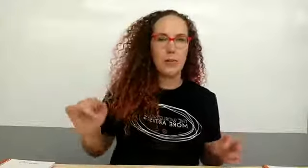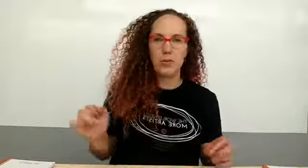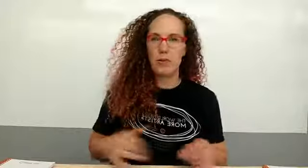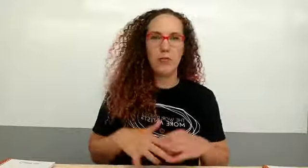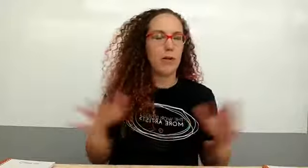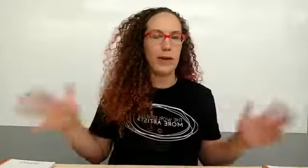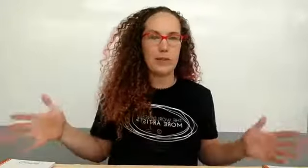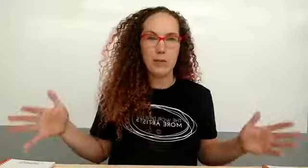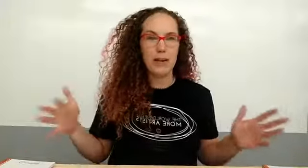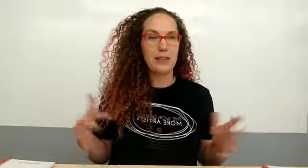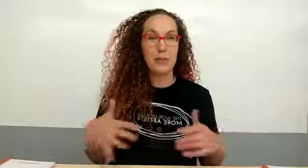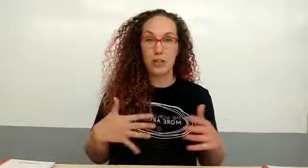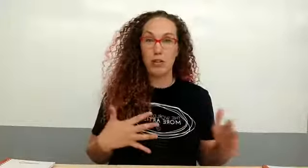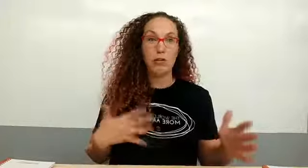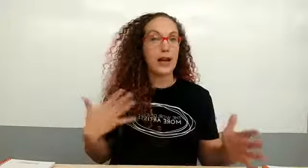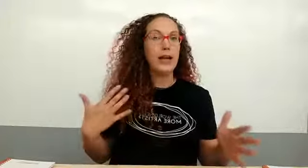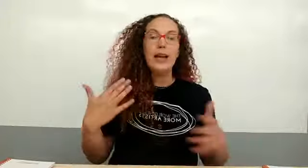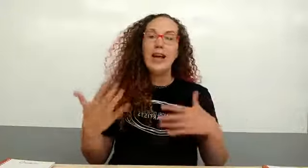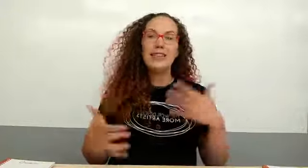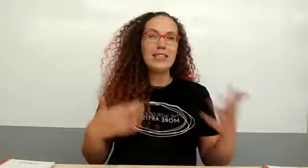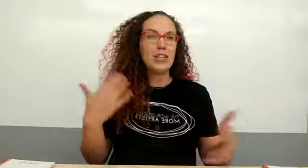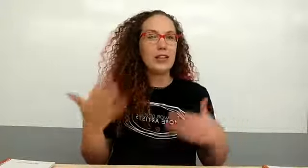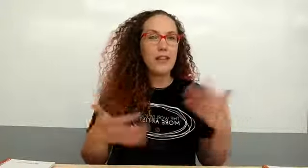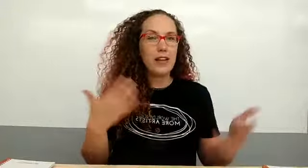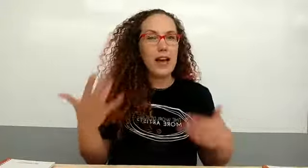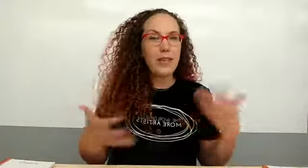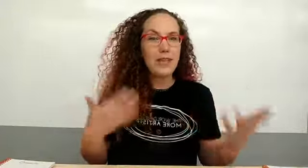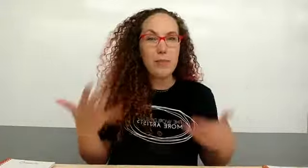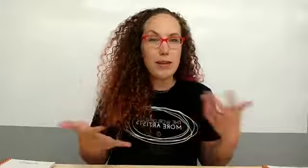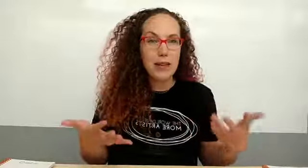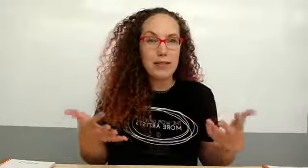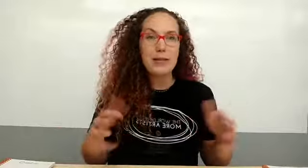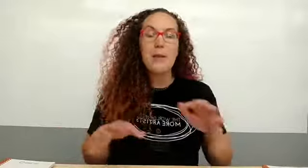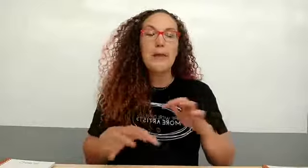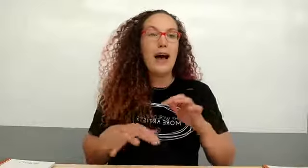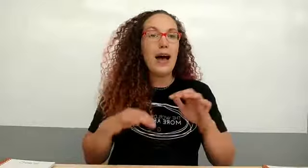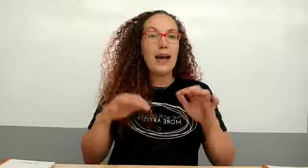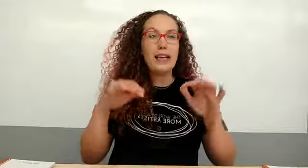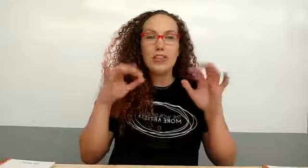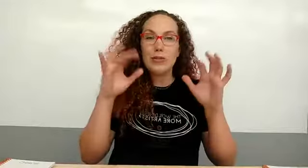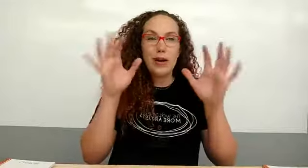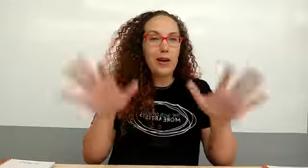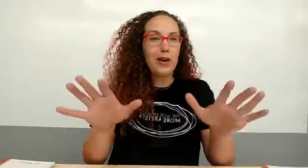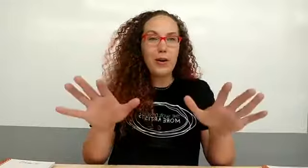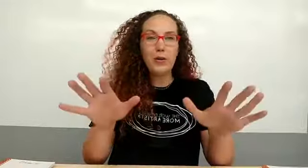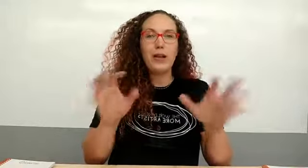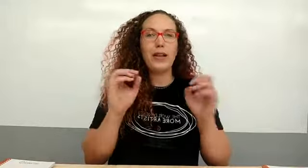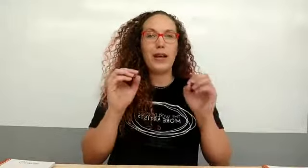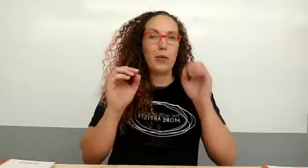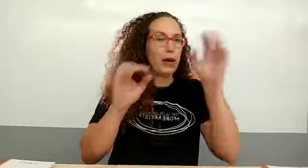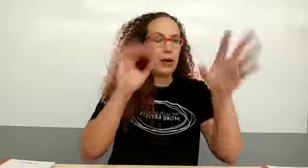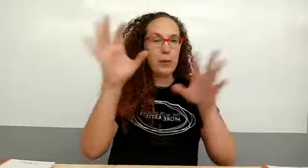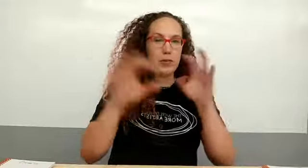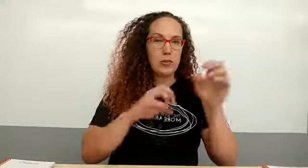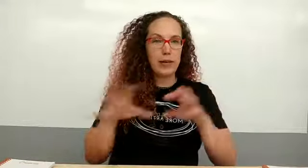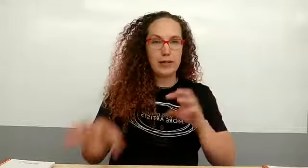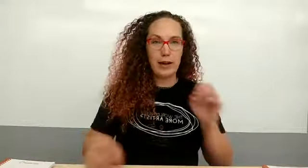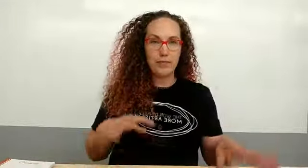posted before like what's your biggest obstacle okay as i start to feel out this process i just want to know like where people's brain is at